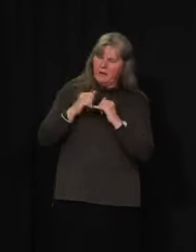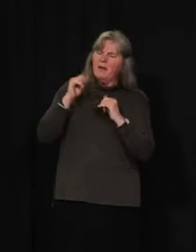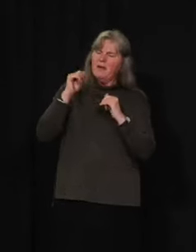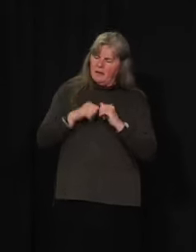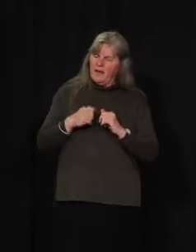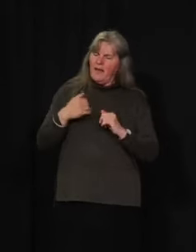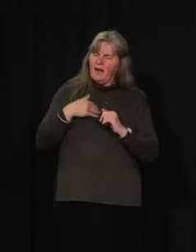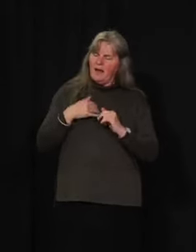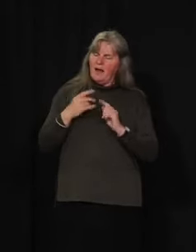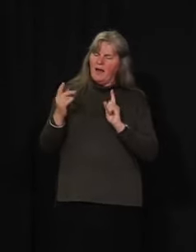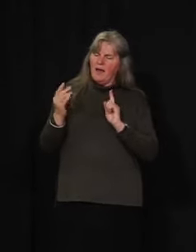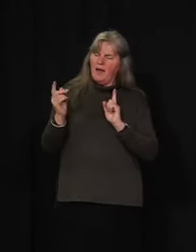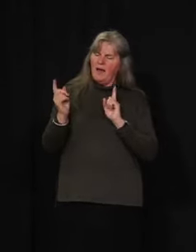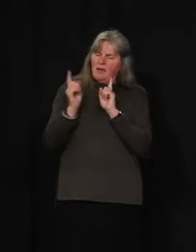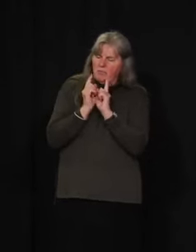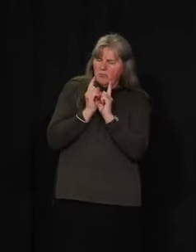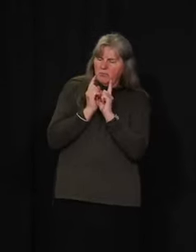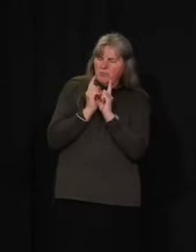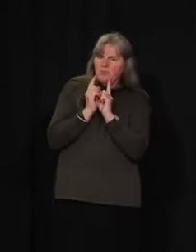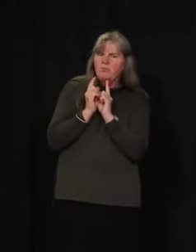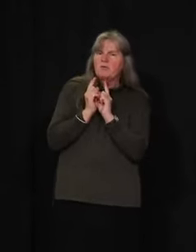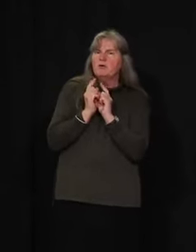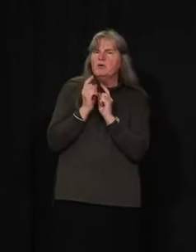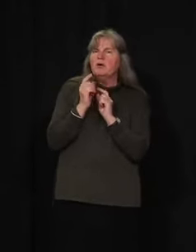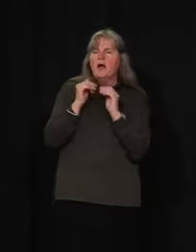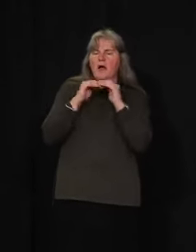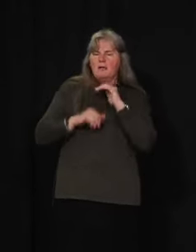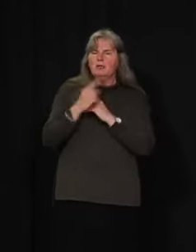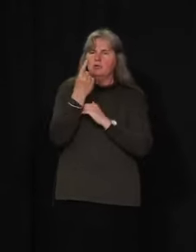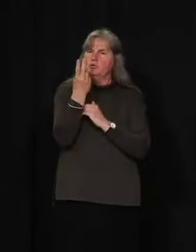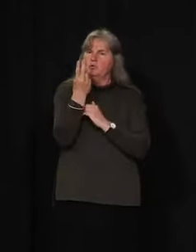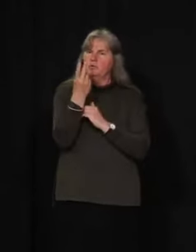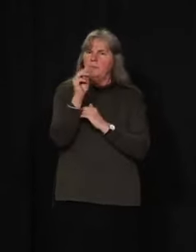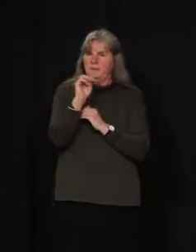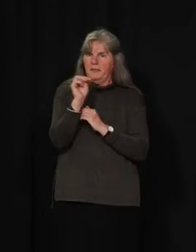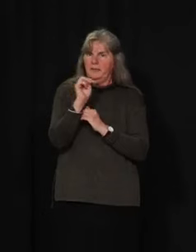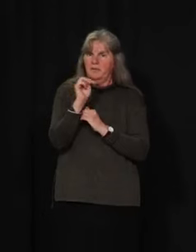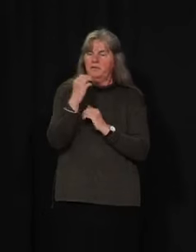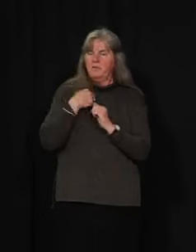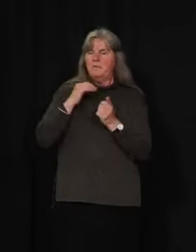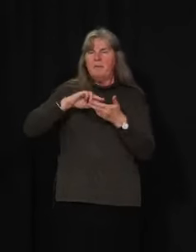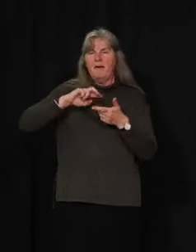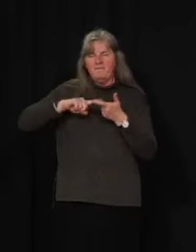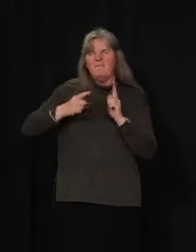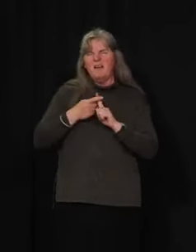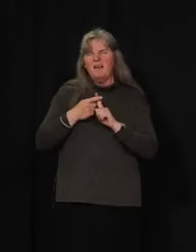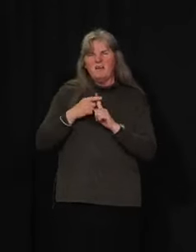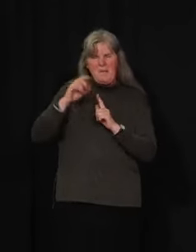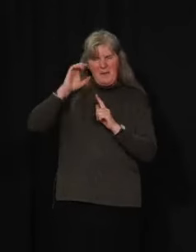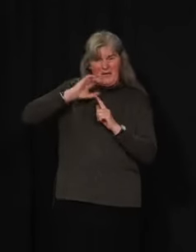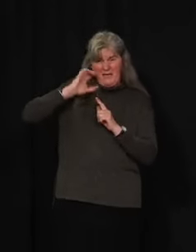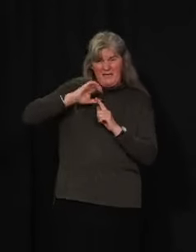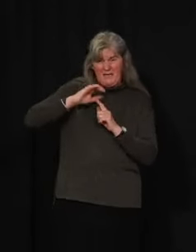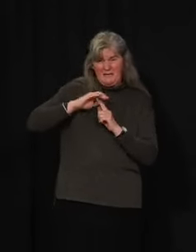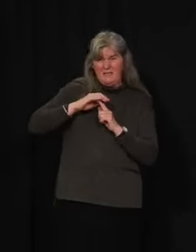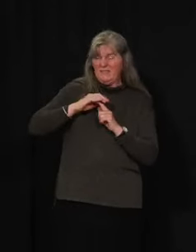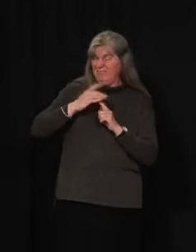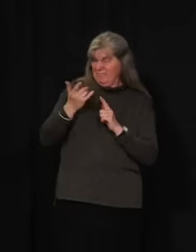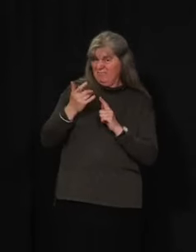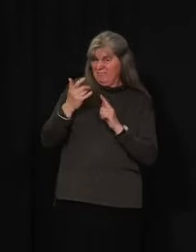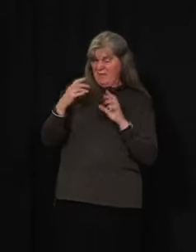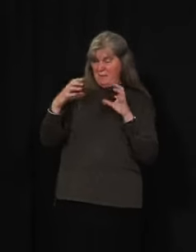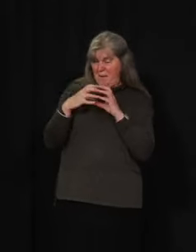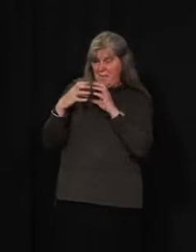meters of my friend, also my cousin, who's part of my family bubble? And is there any chance that over the summer,